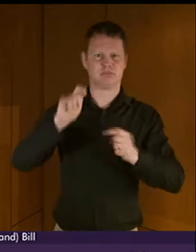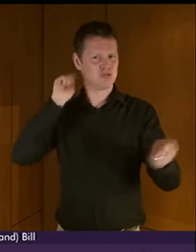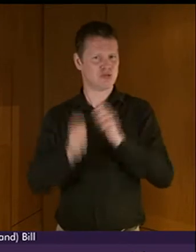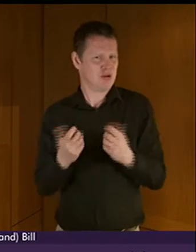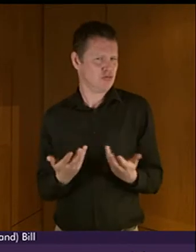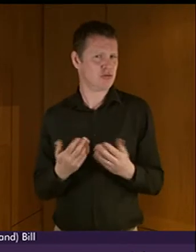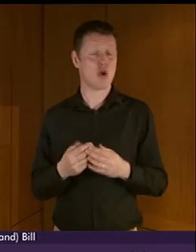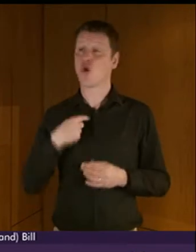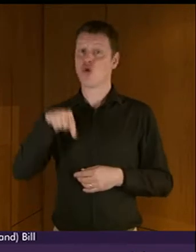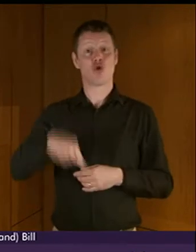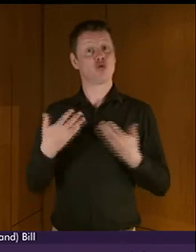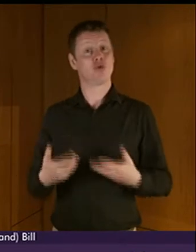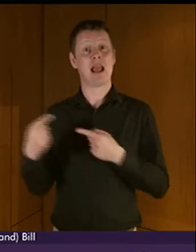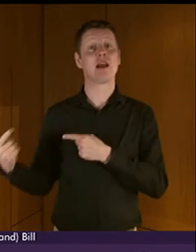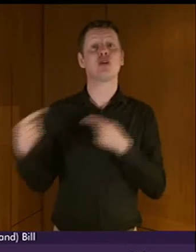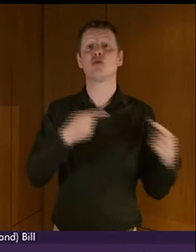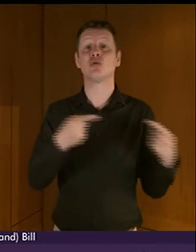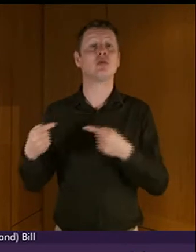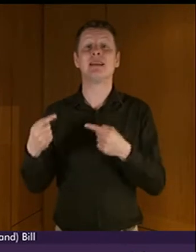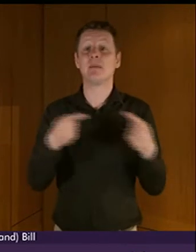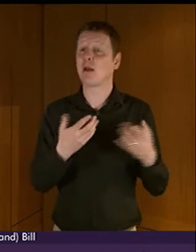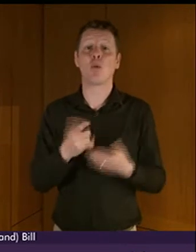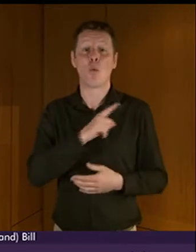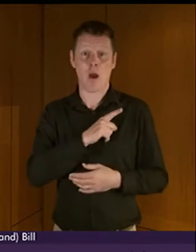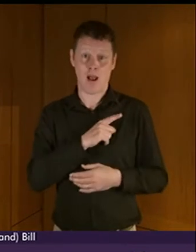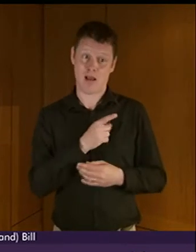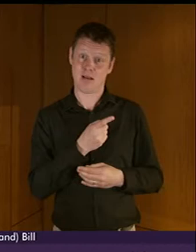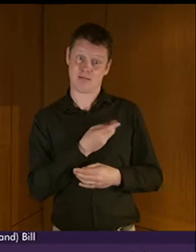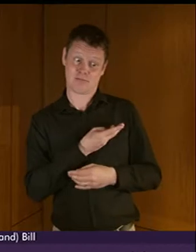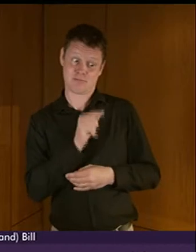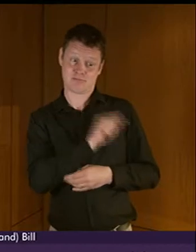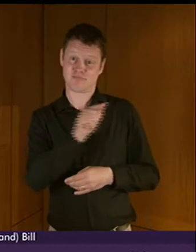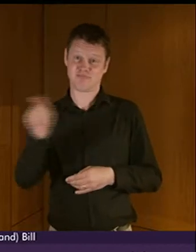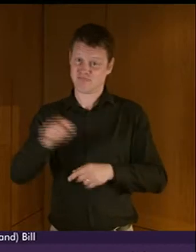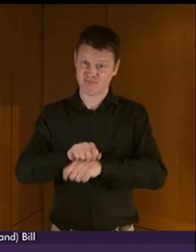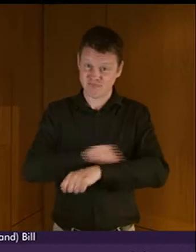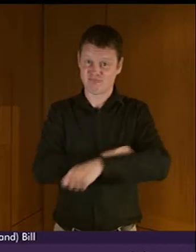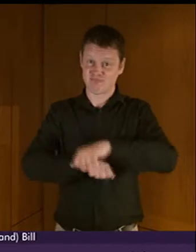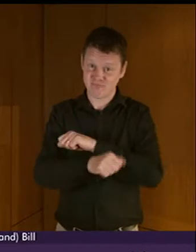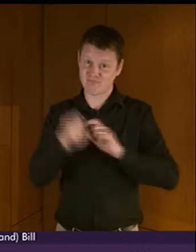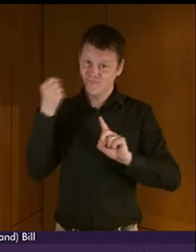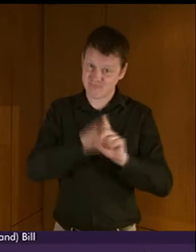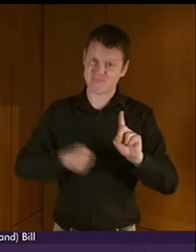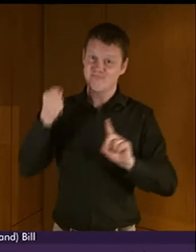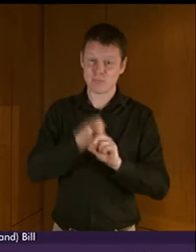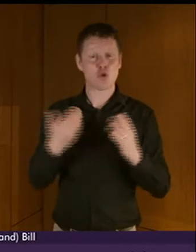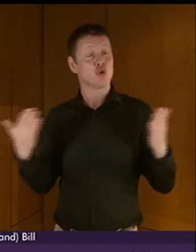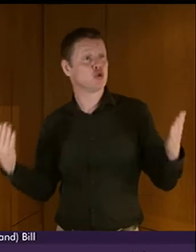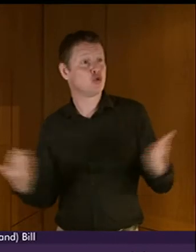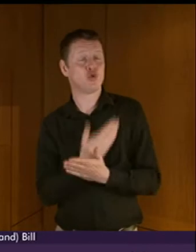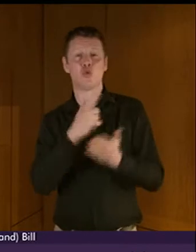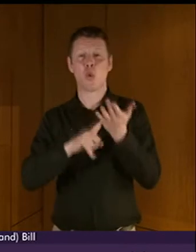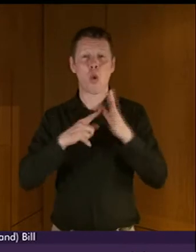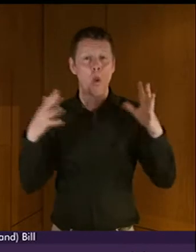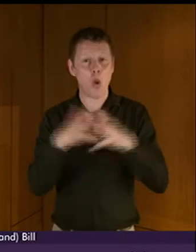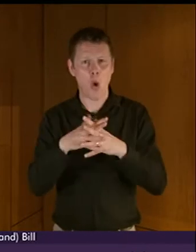this bill today because of the conviction and the persistence of those who have been steadfast in their belief that a new law would help protect